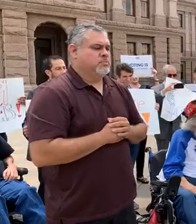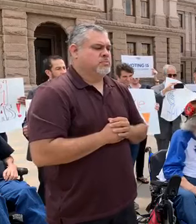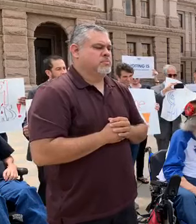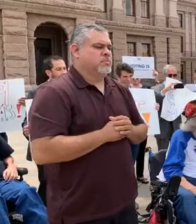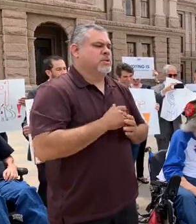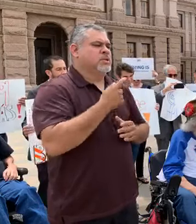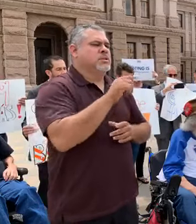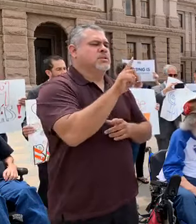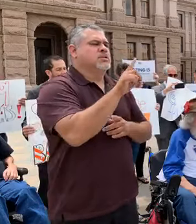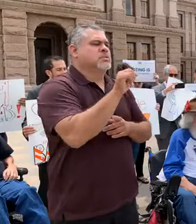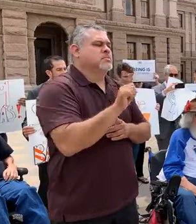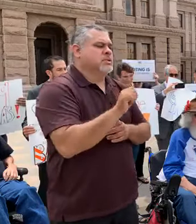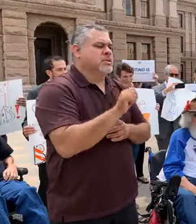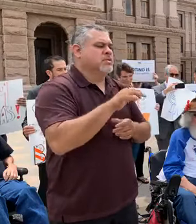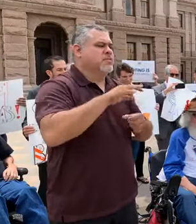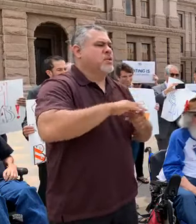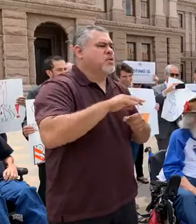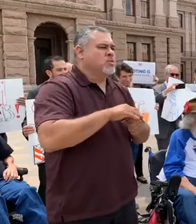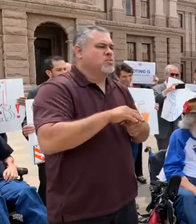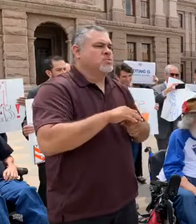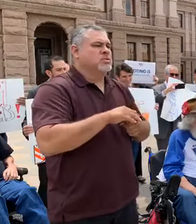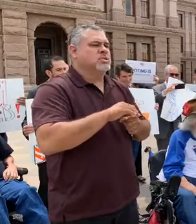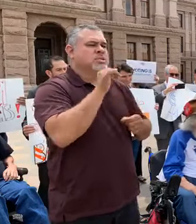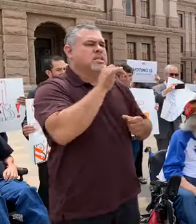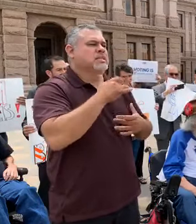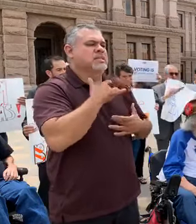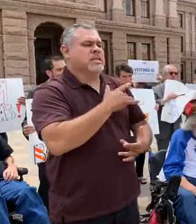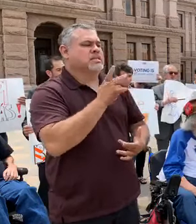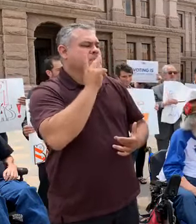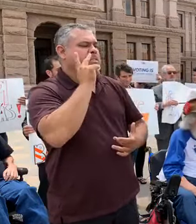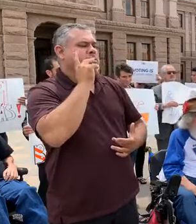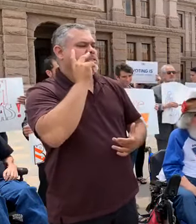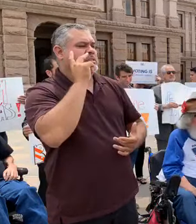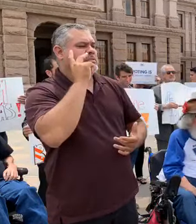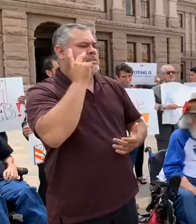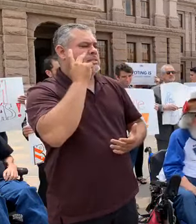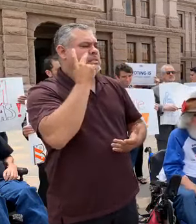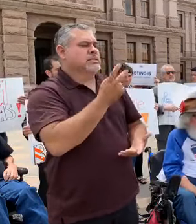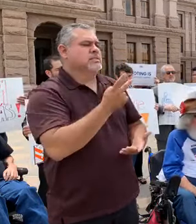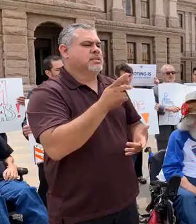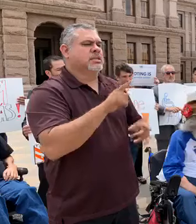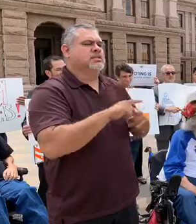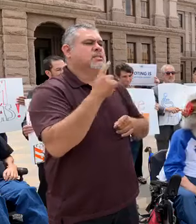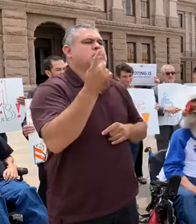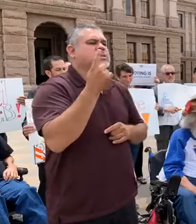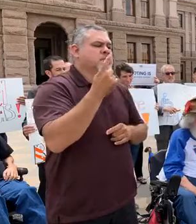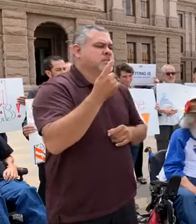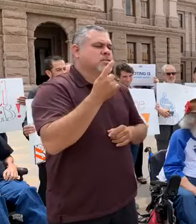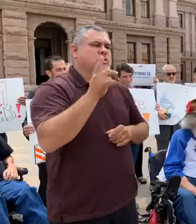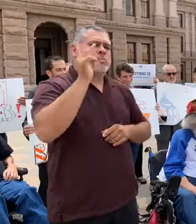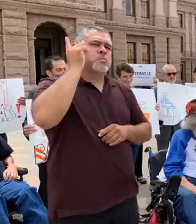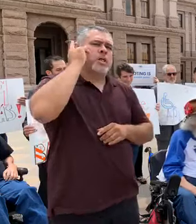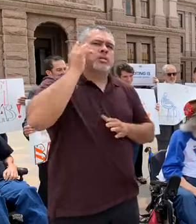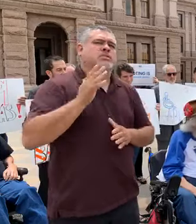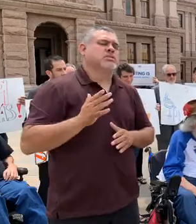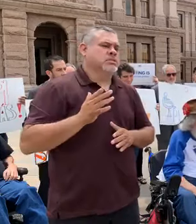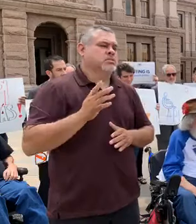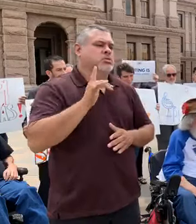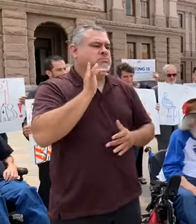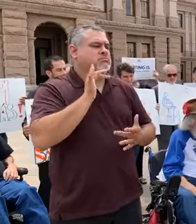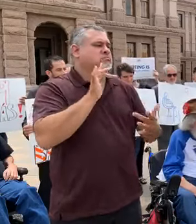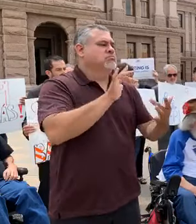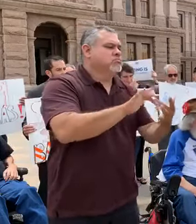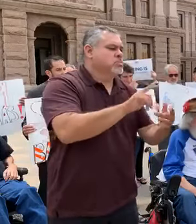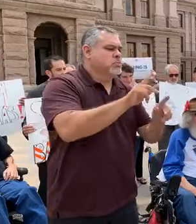The disability vote is not usually seen as something that politicians reach out to.